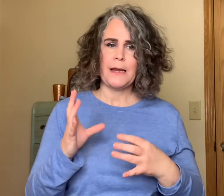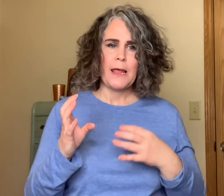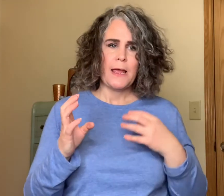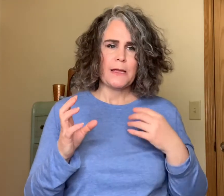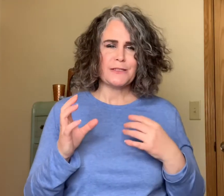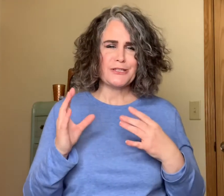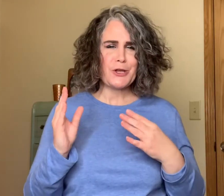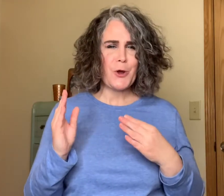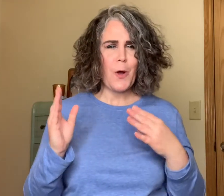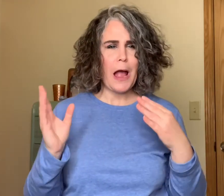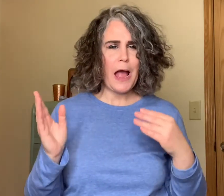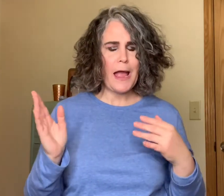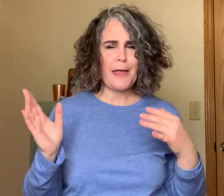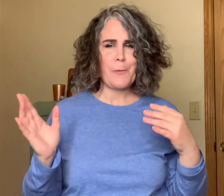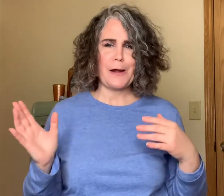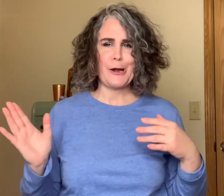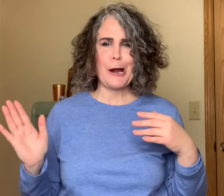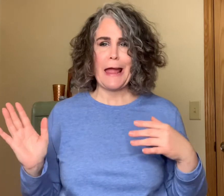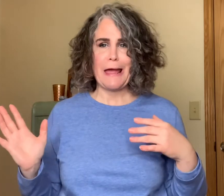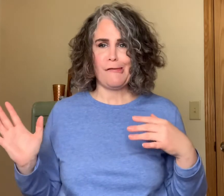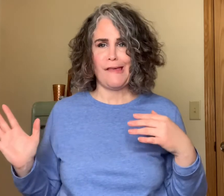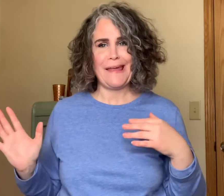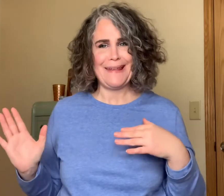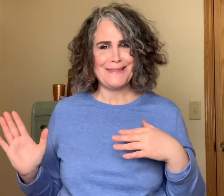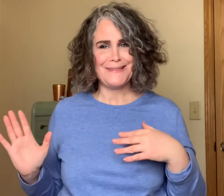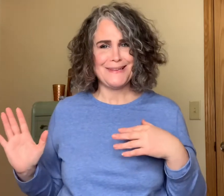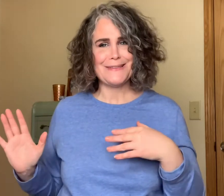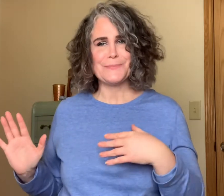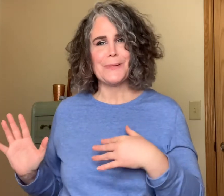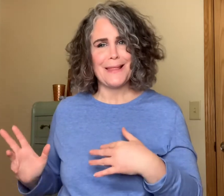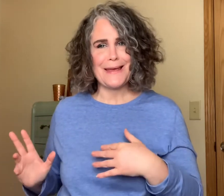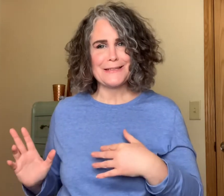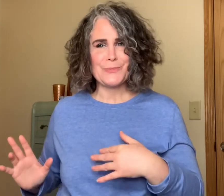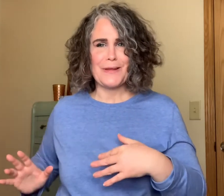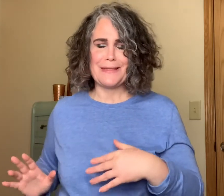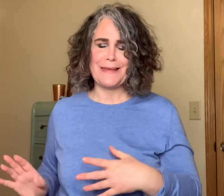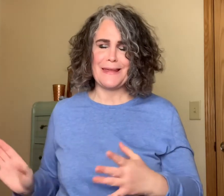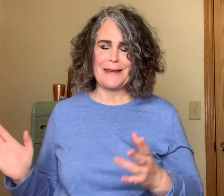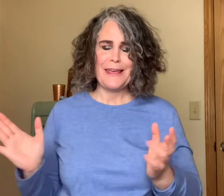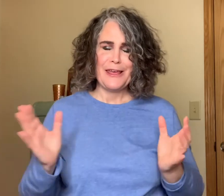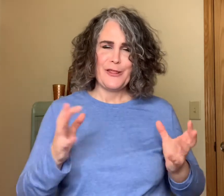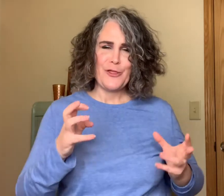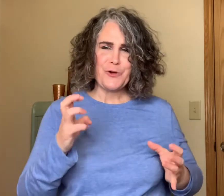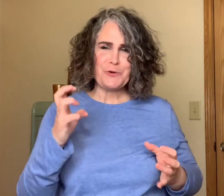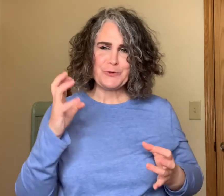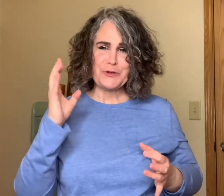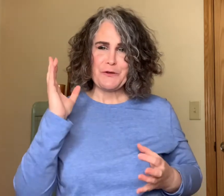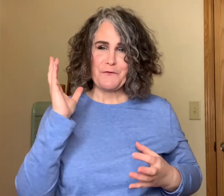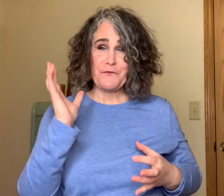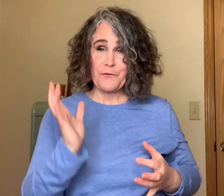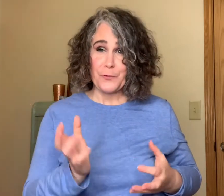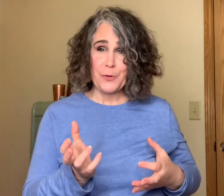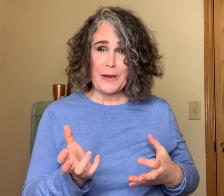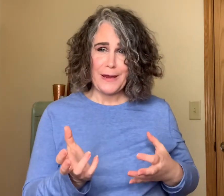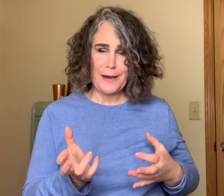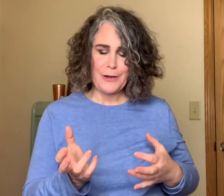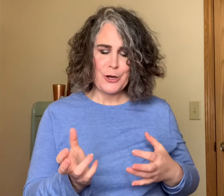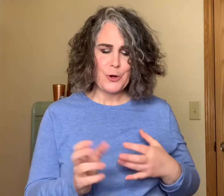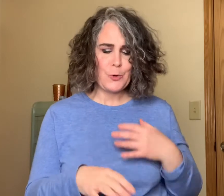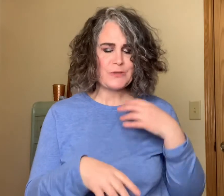and so I wonder how that incense plays within those fruity notes